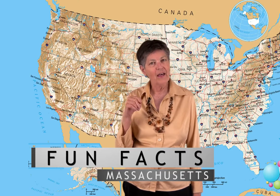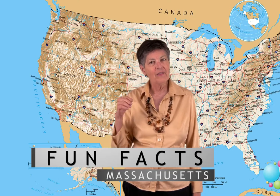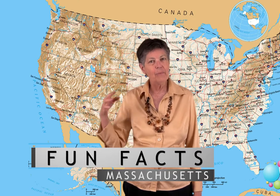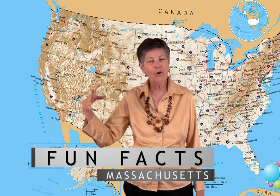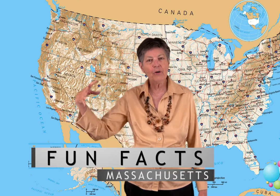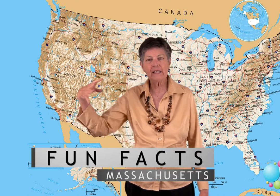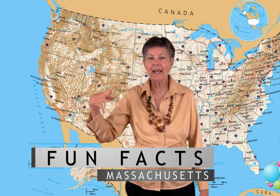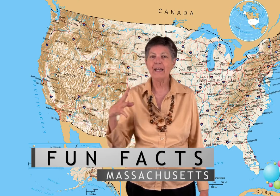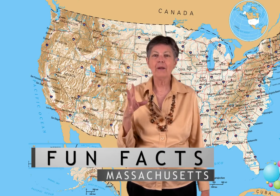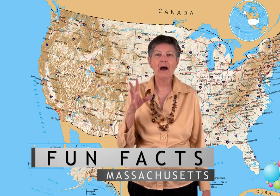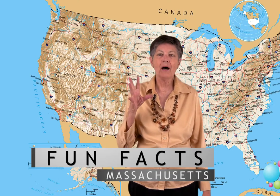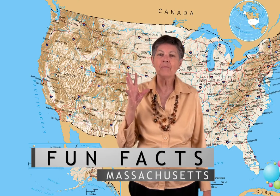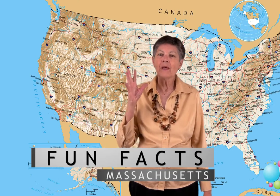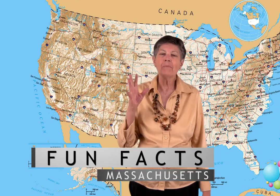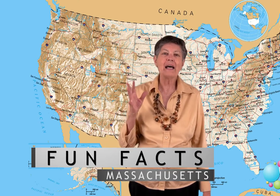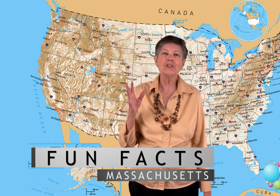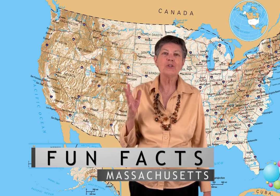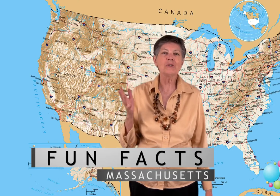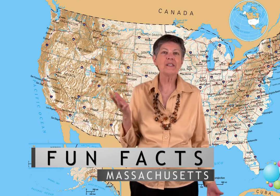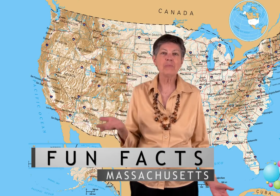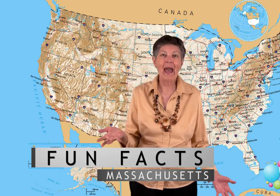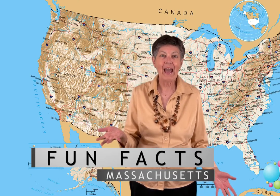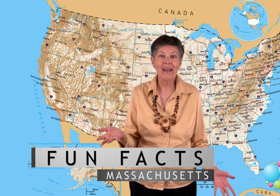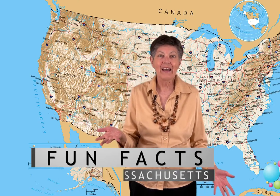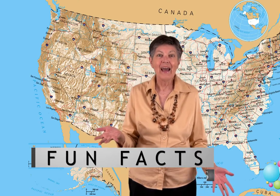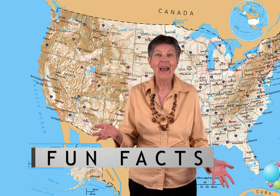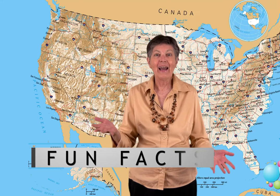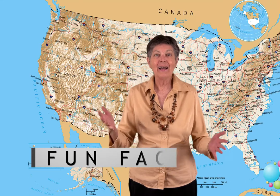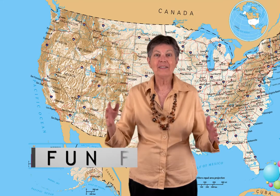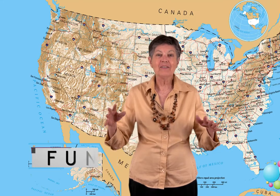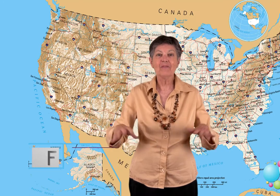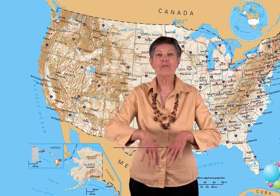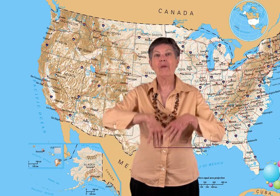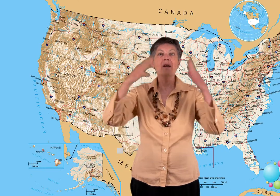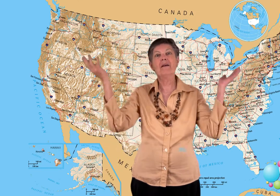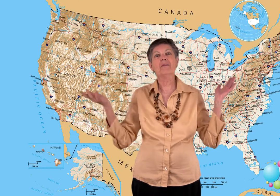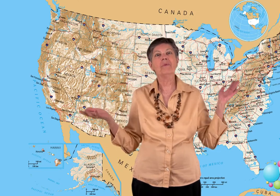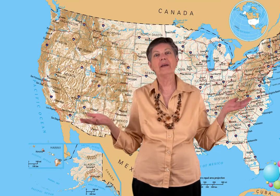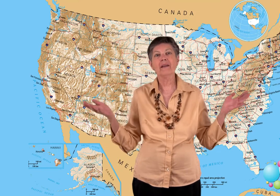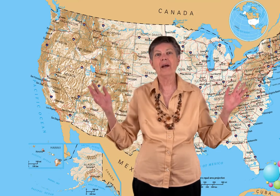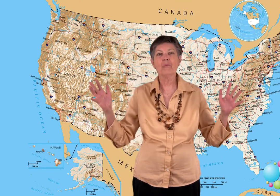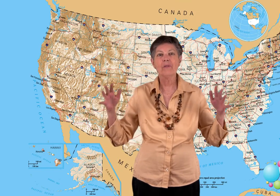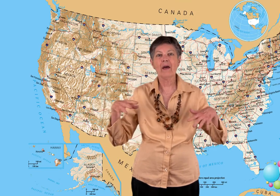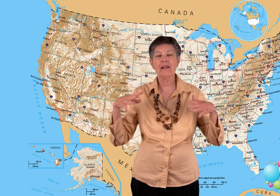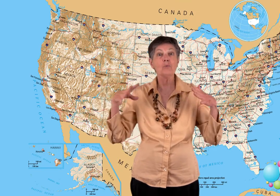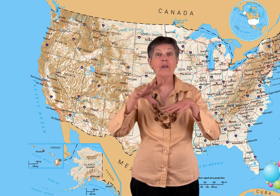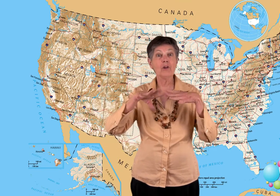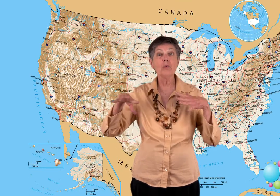The Pilgrims landed in Massachusetts Bay, and from there we ended up with, it's one of the New